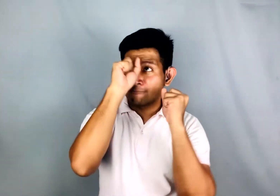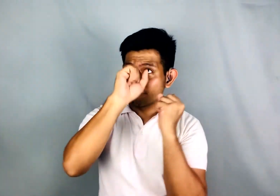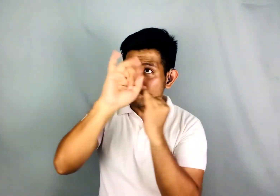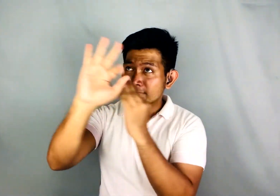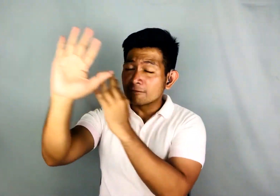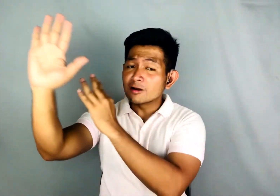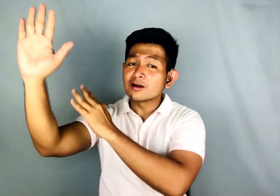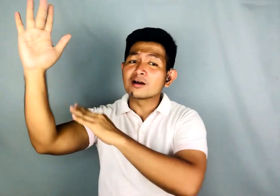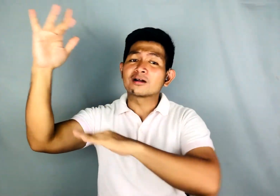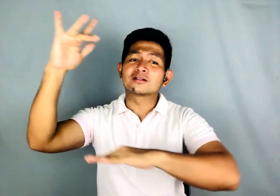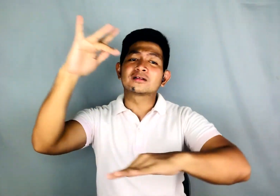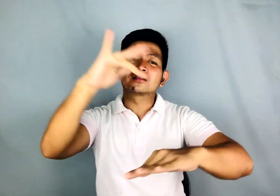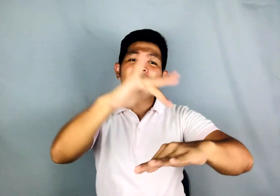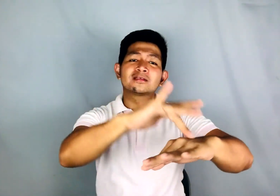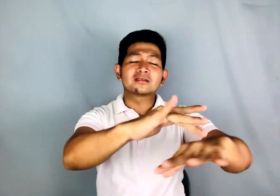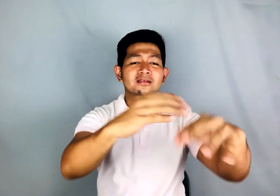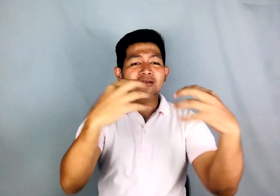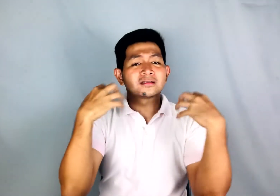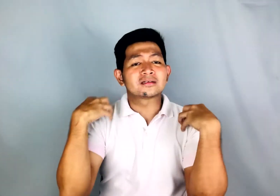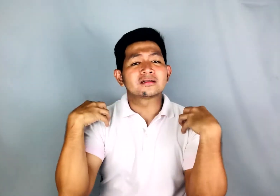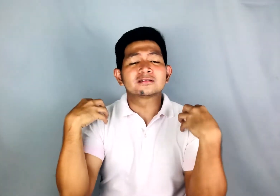heal our land Father,